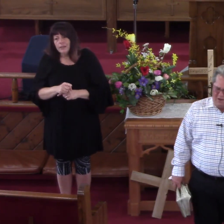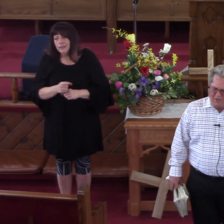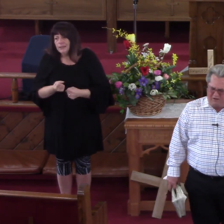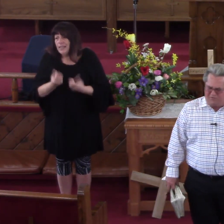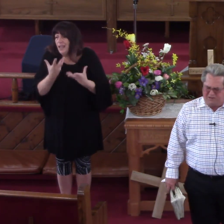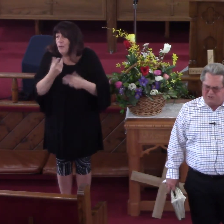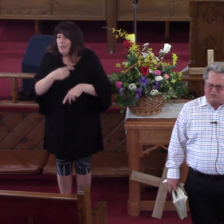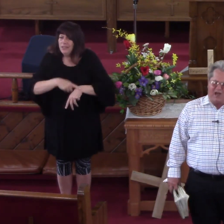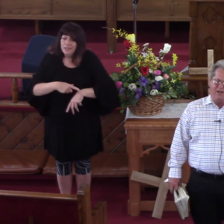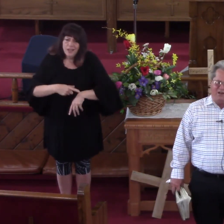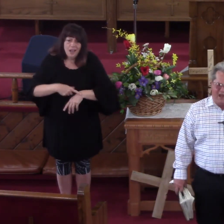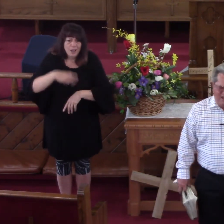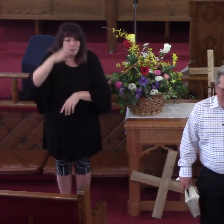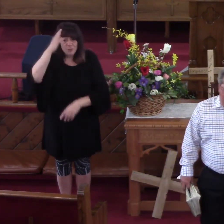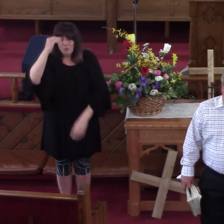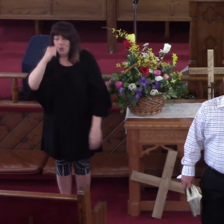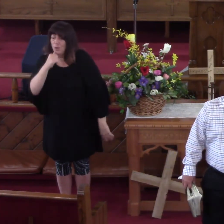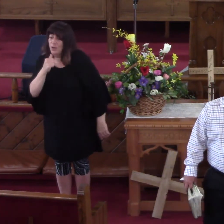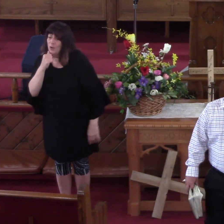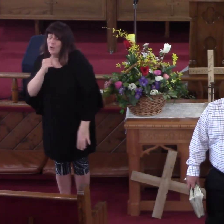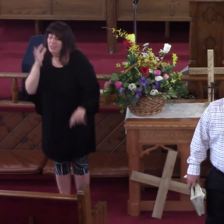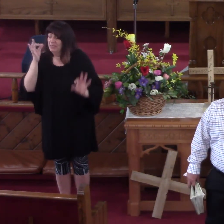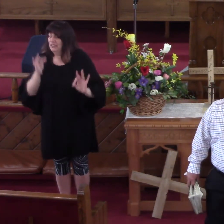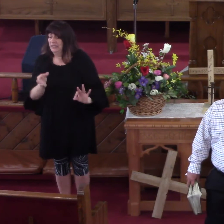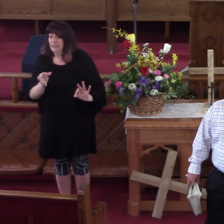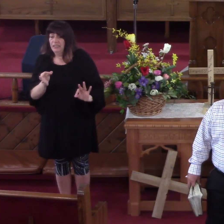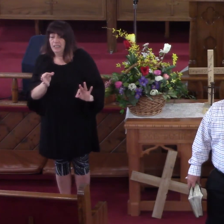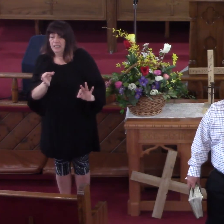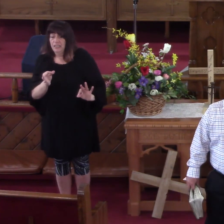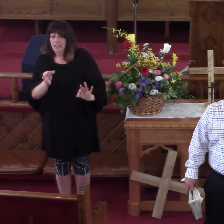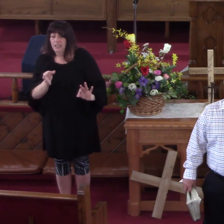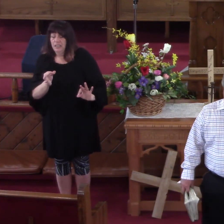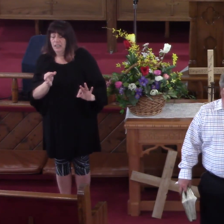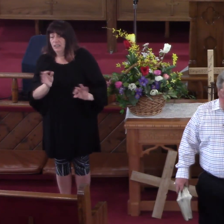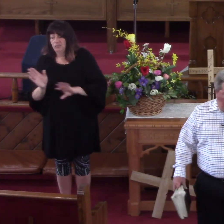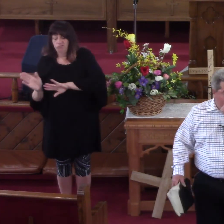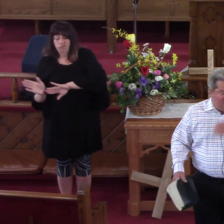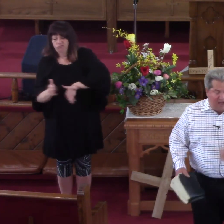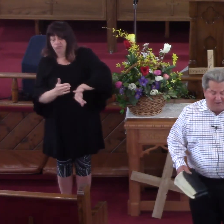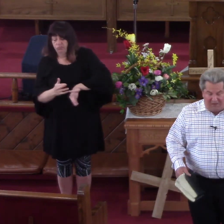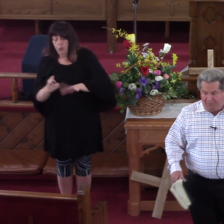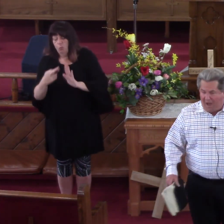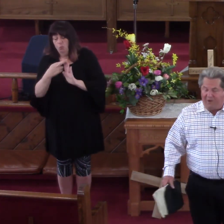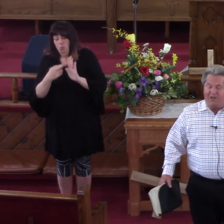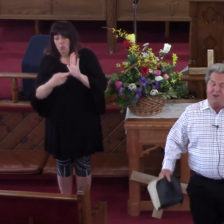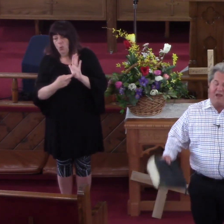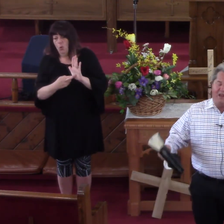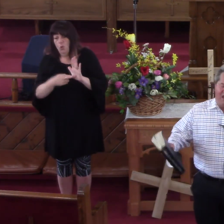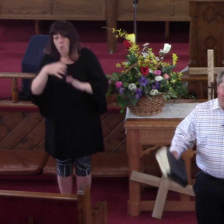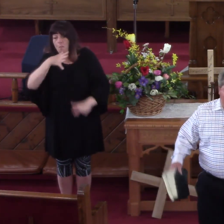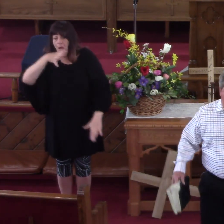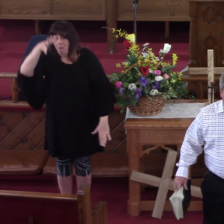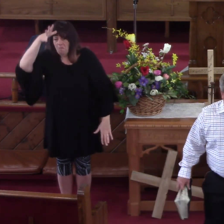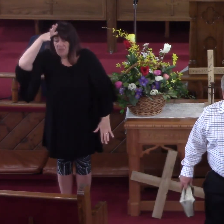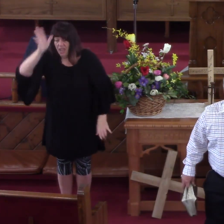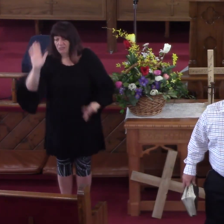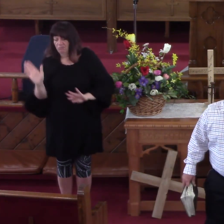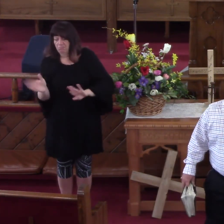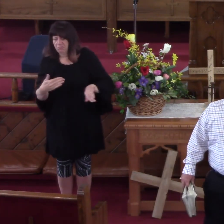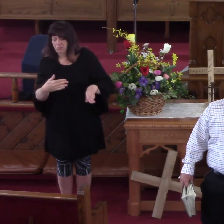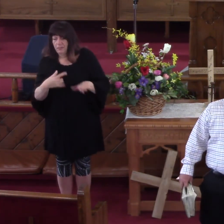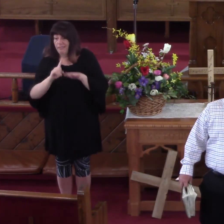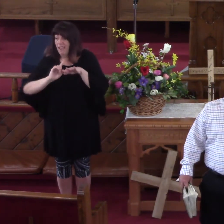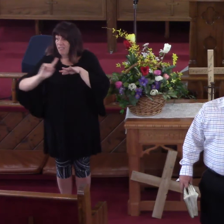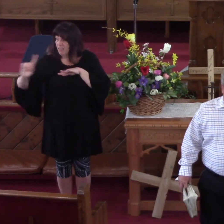Friend That Decided They Were Tired Of Living Under The Rule Of Mommy And Daddy And And